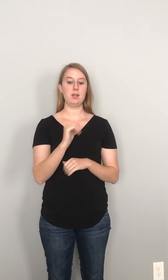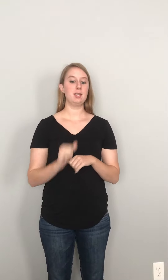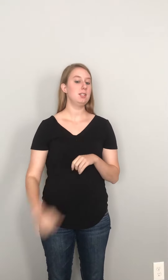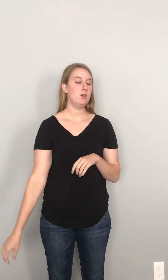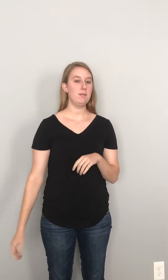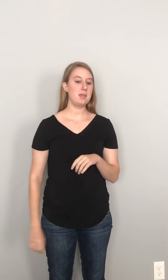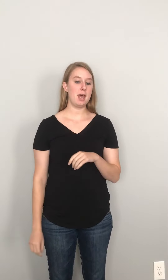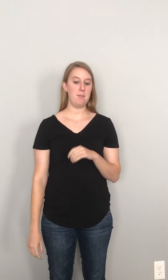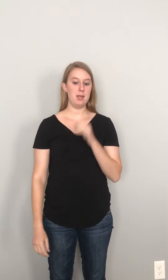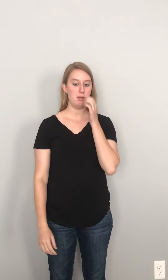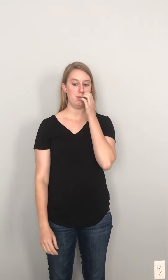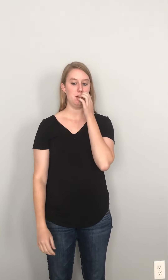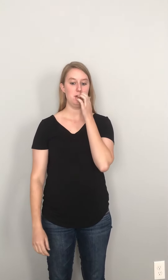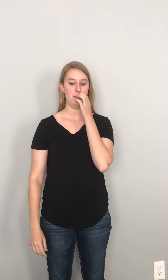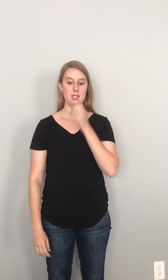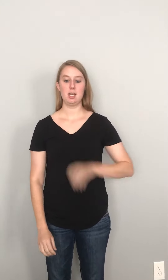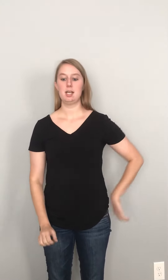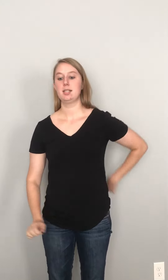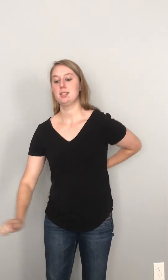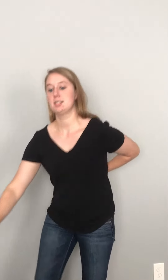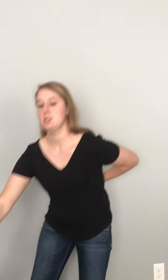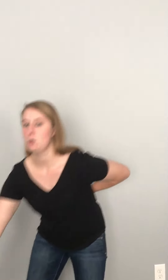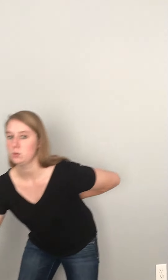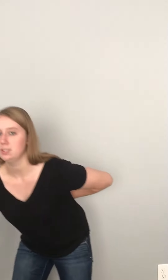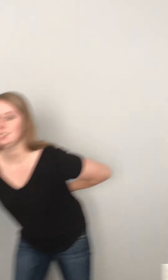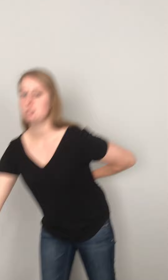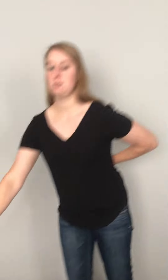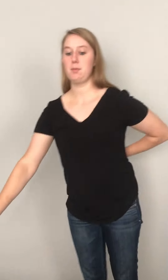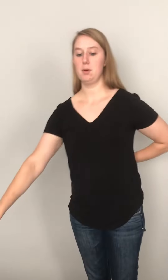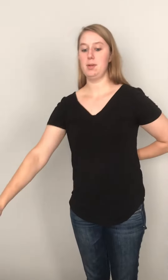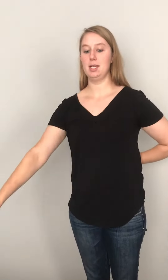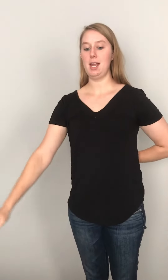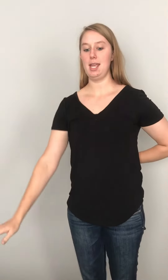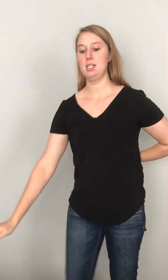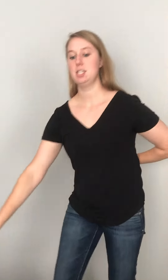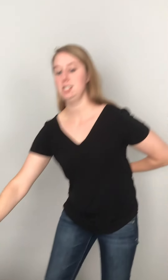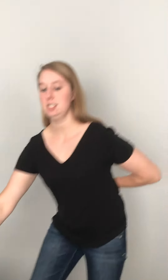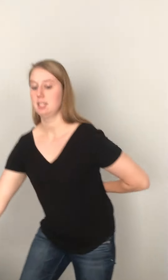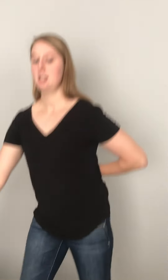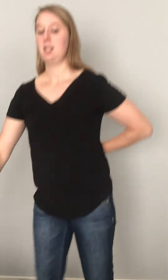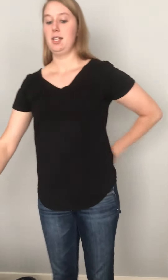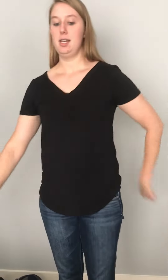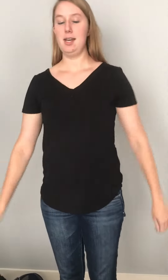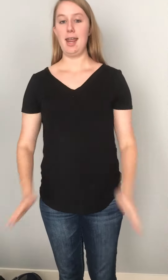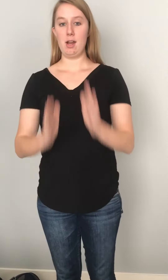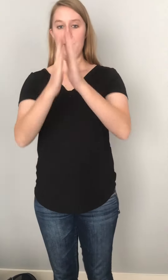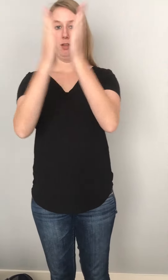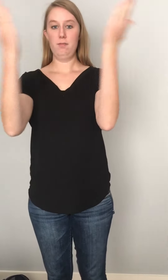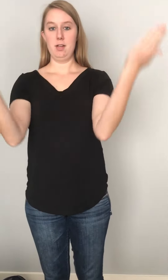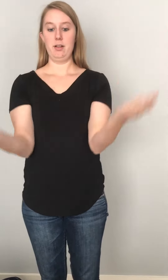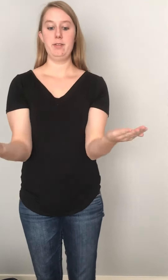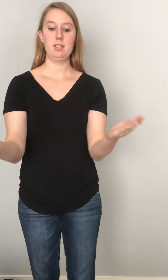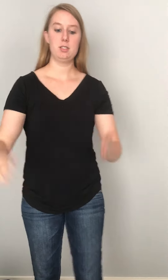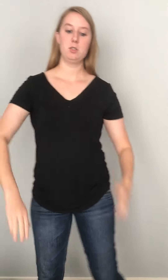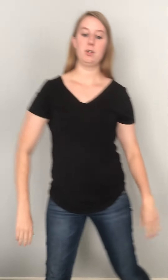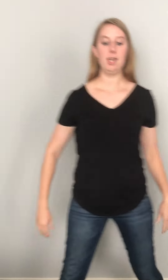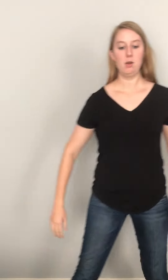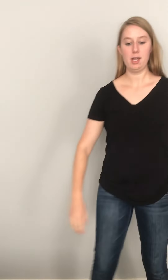okay? Then you have the Epic of Gilgamesh. That's the oldest. Remember we did ancient narrative. Narrative is a story, okay?